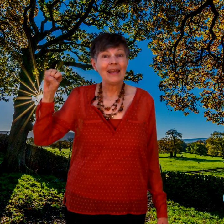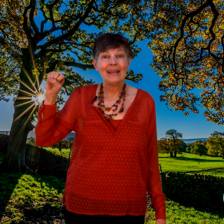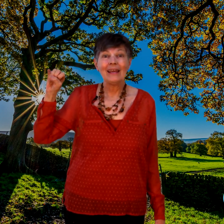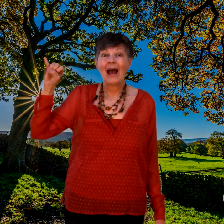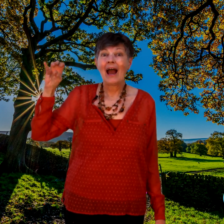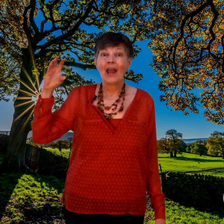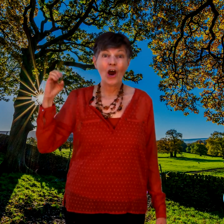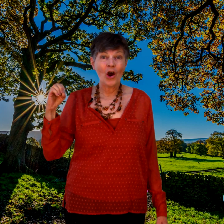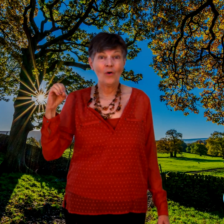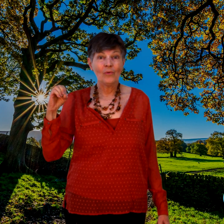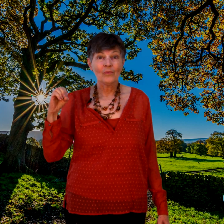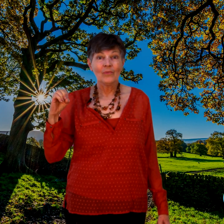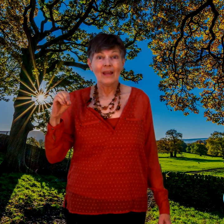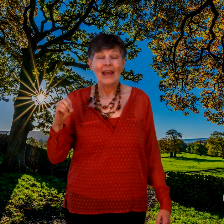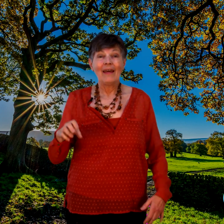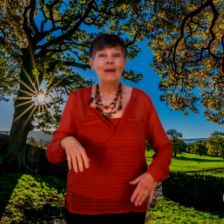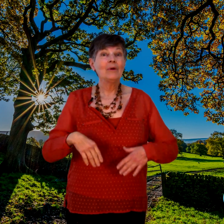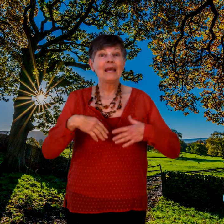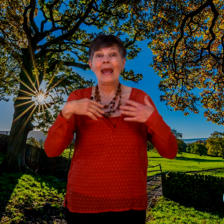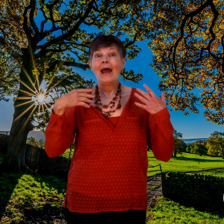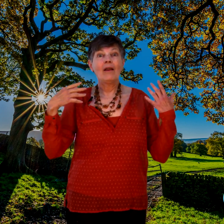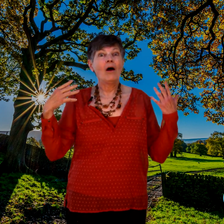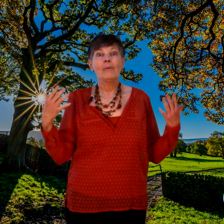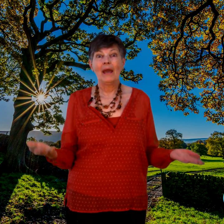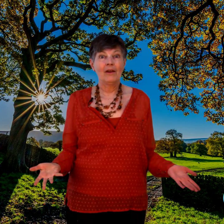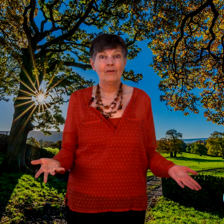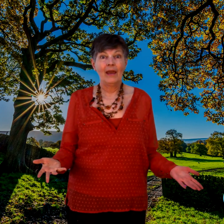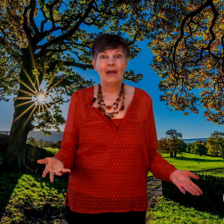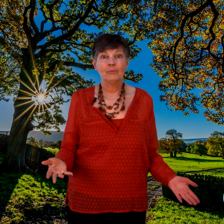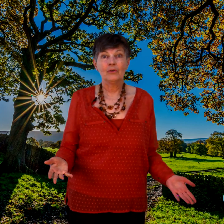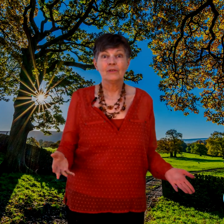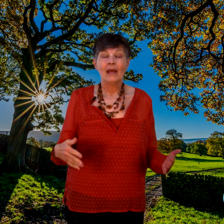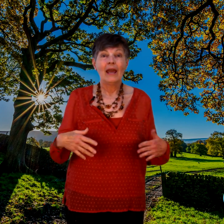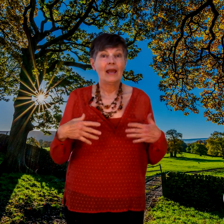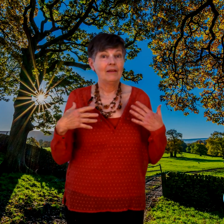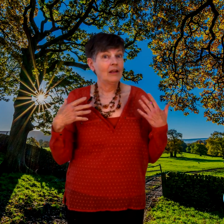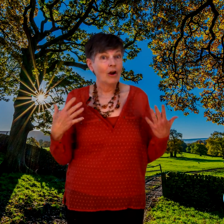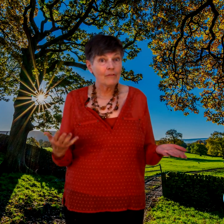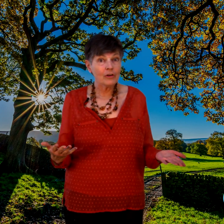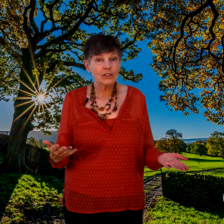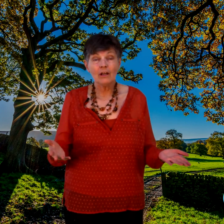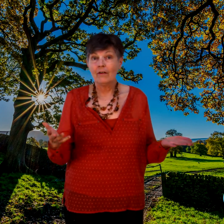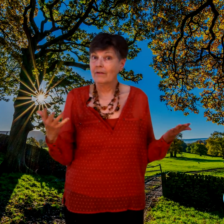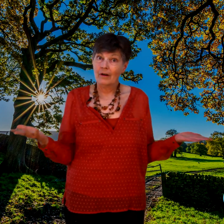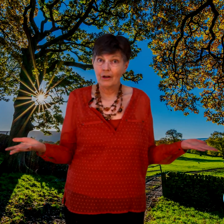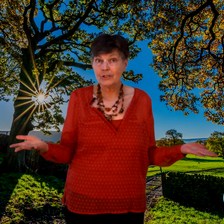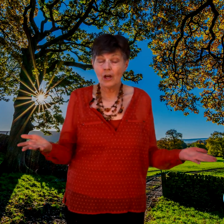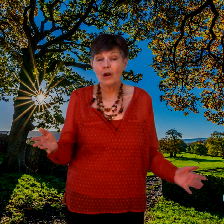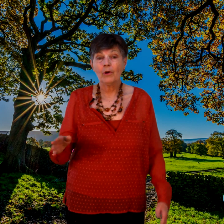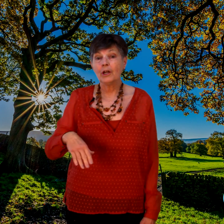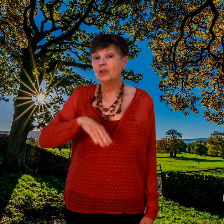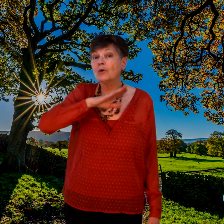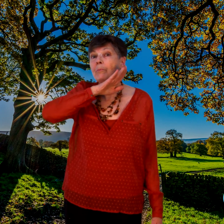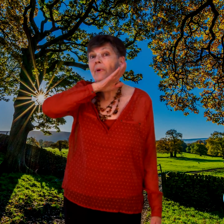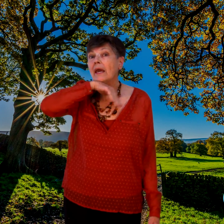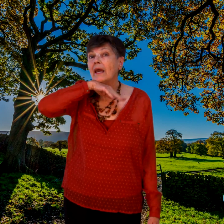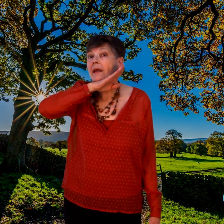-E-I-O. And then we can add all manner of animals. And in our version, in our song, we're going to do a pig.